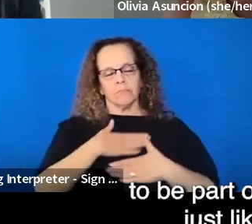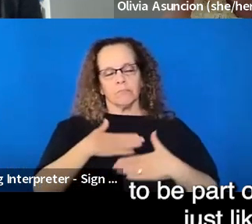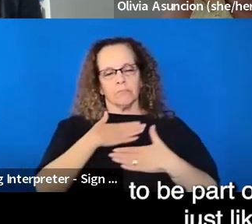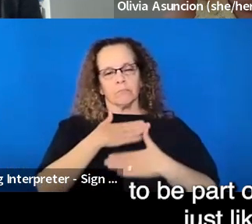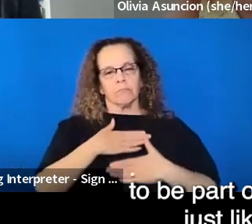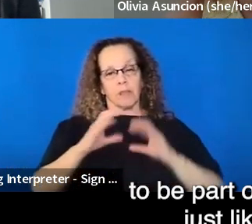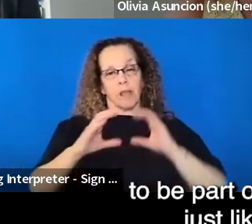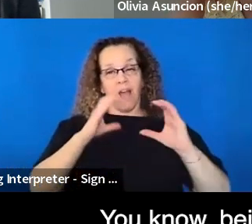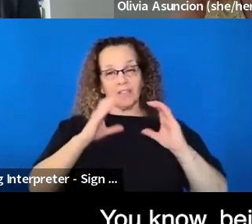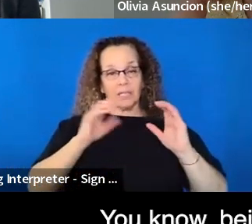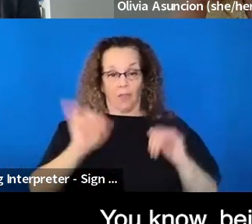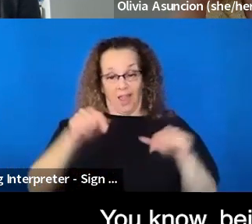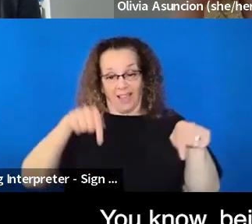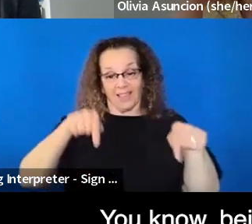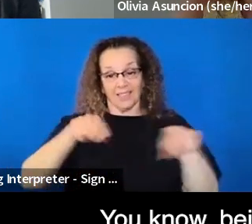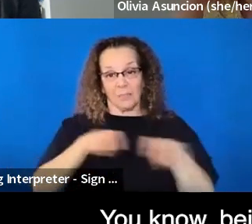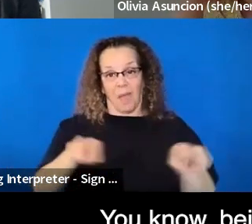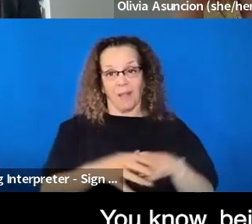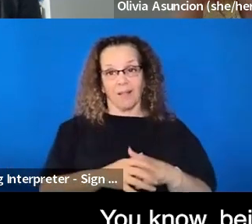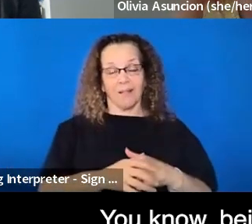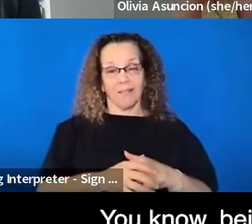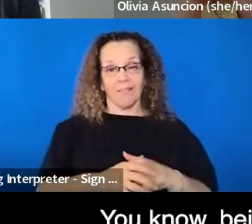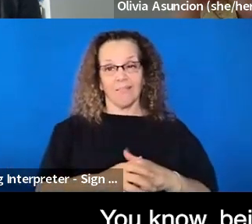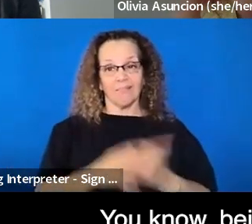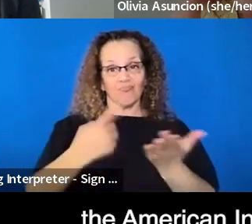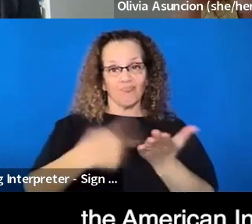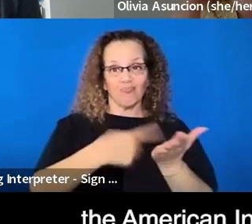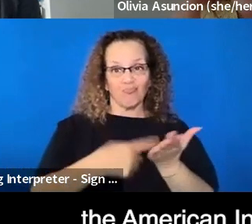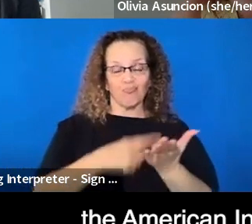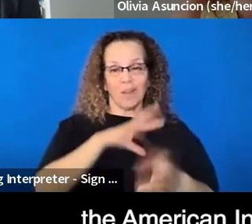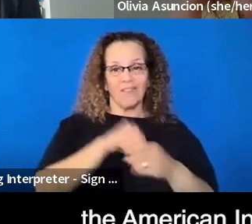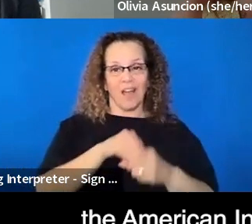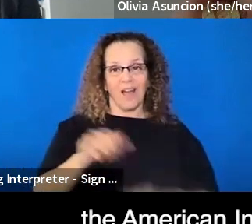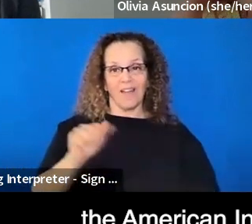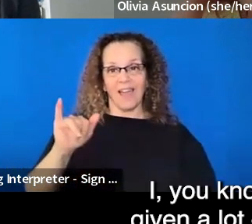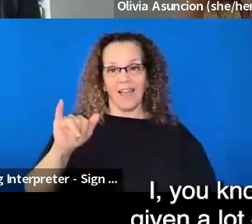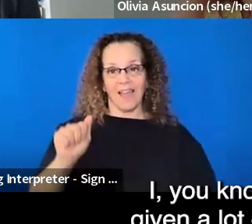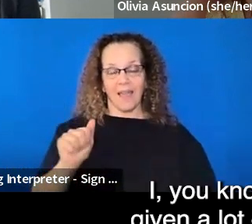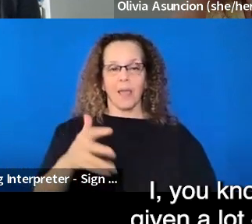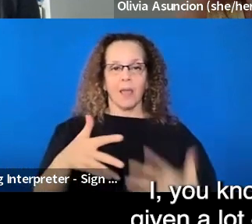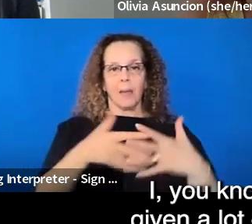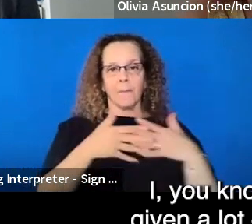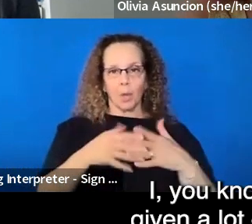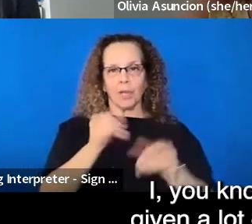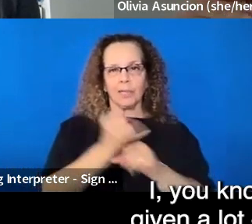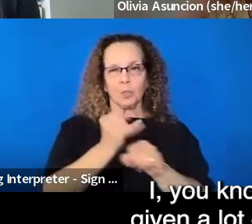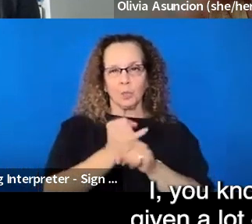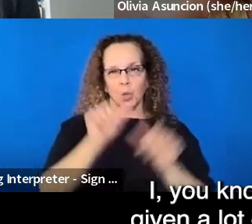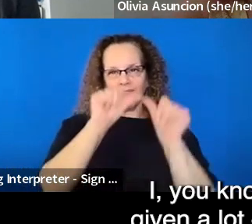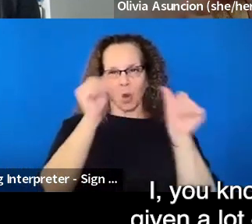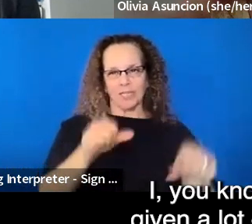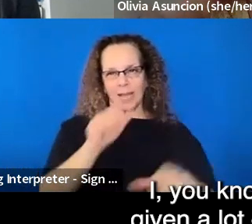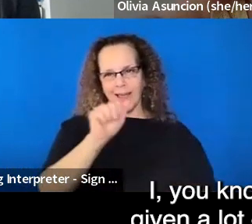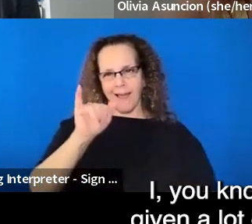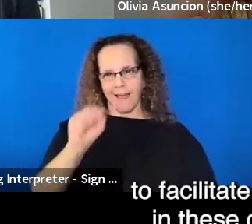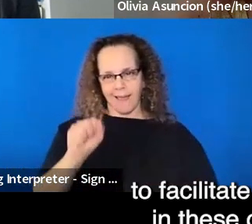this one. Um, you know, being part of the AIA, the American Institute of Architects, I have been given